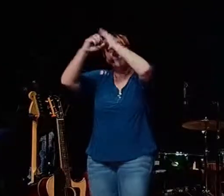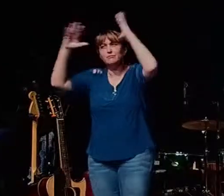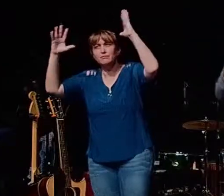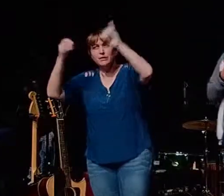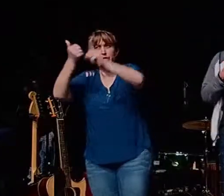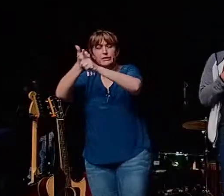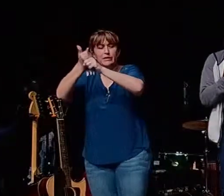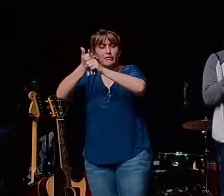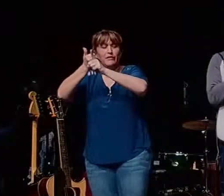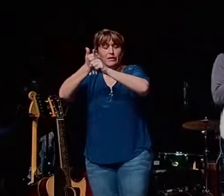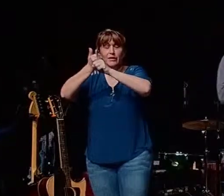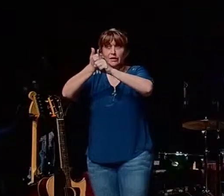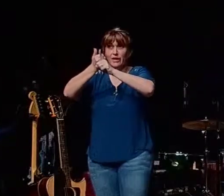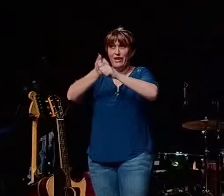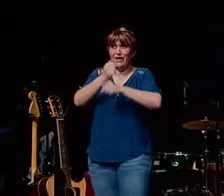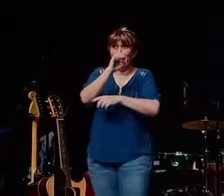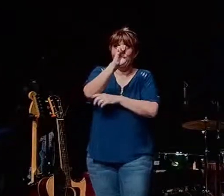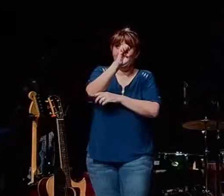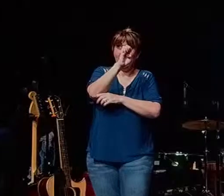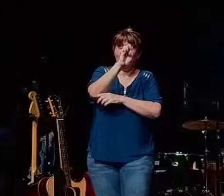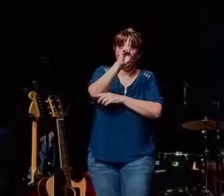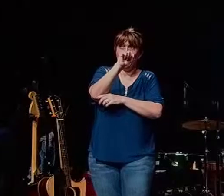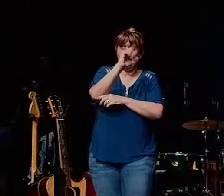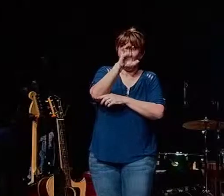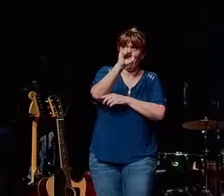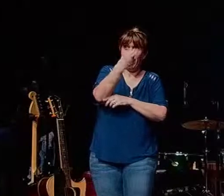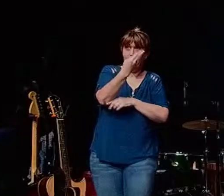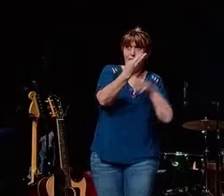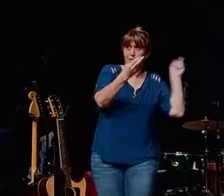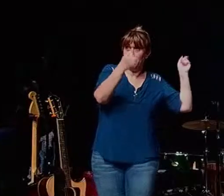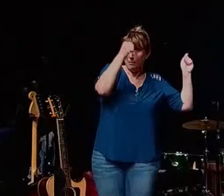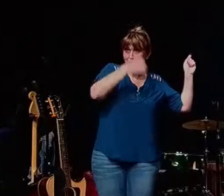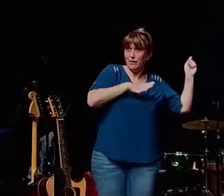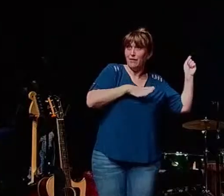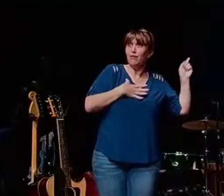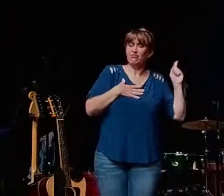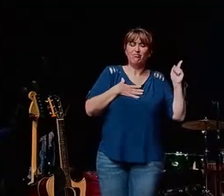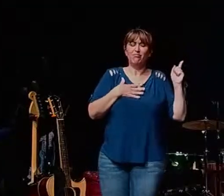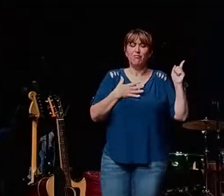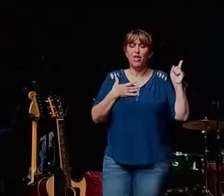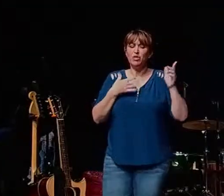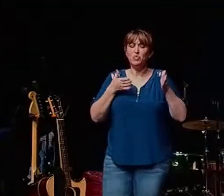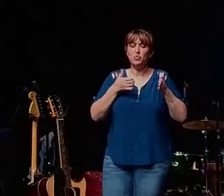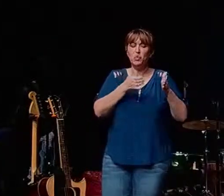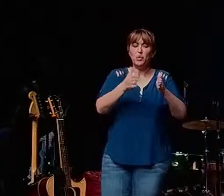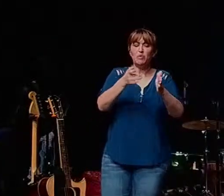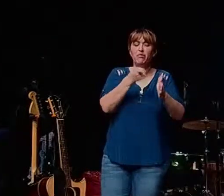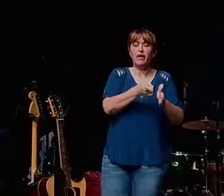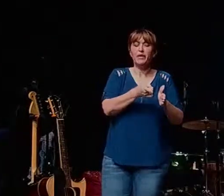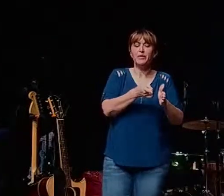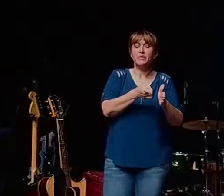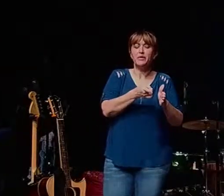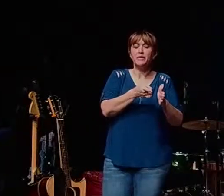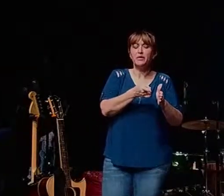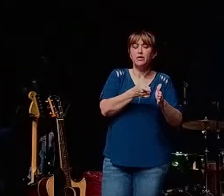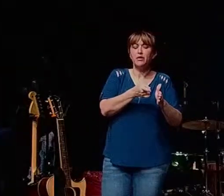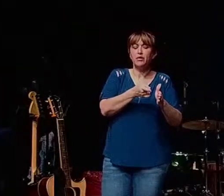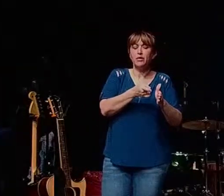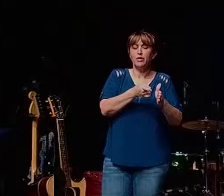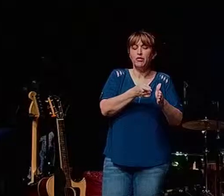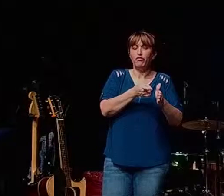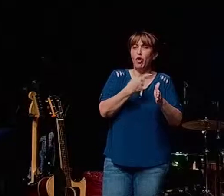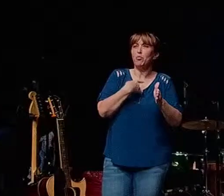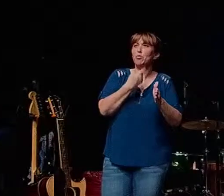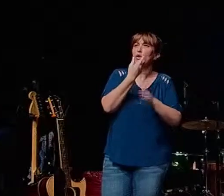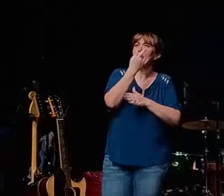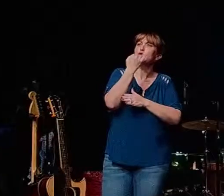us this guy this eunuch that he encounters okay he goes okay there's a road in in you know from gaza from